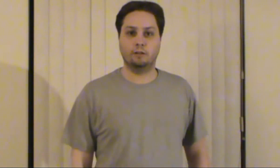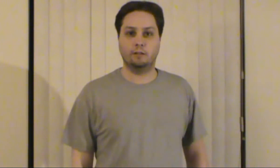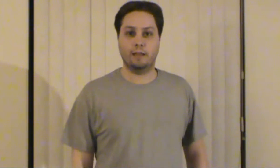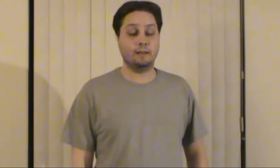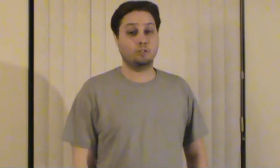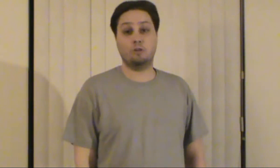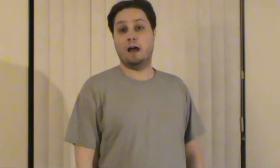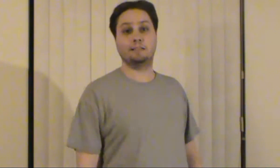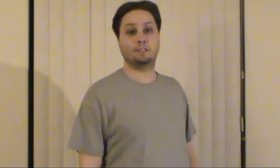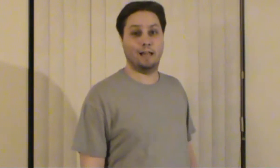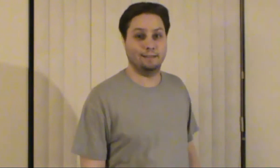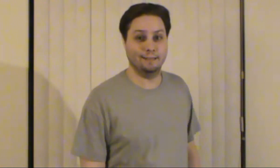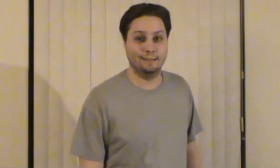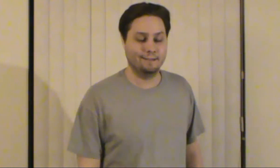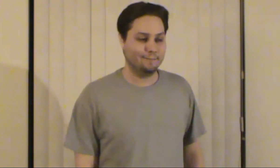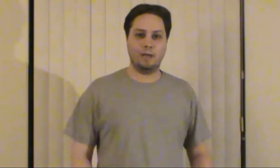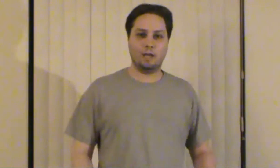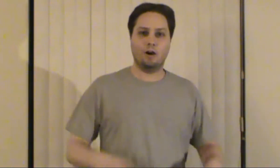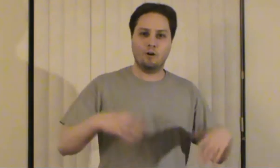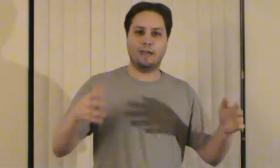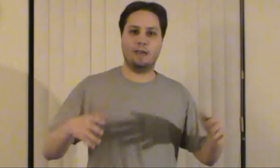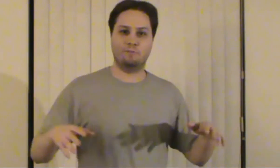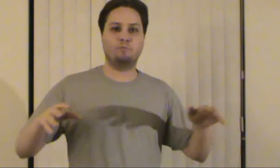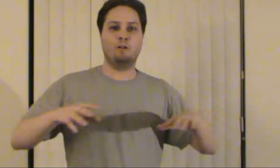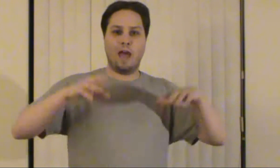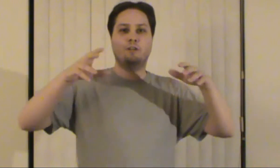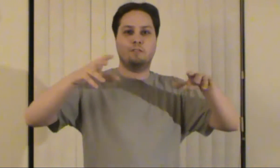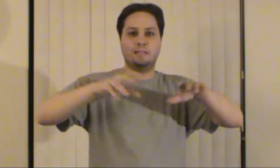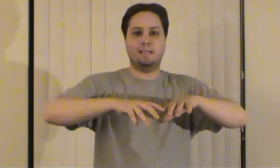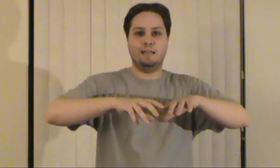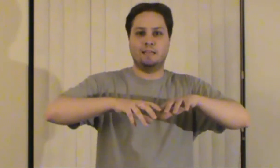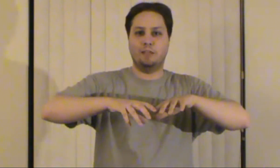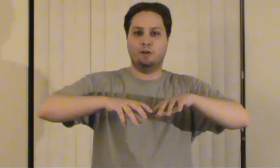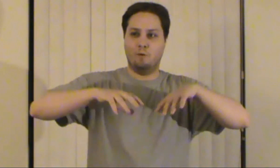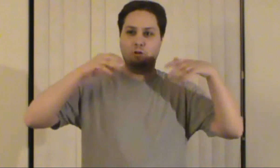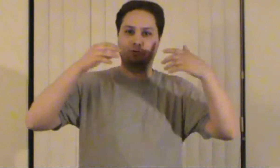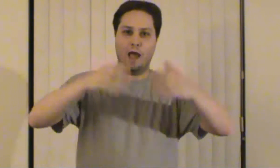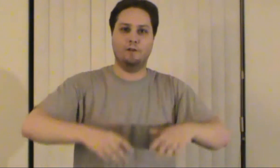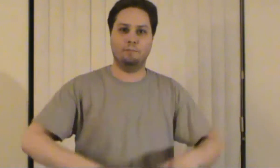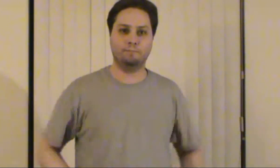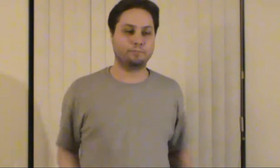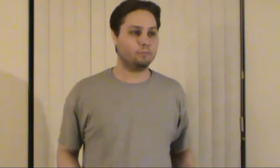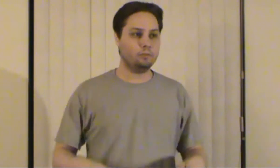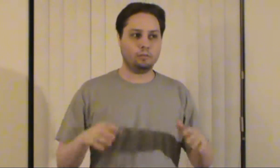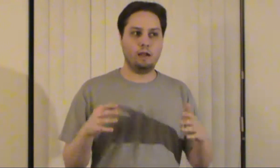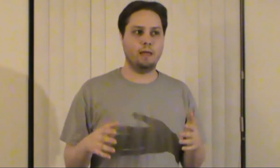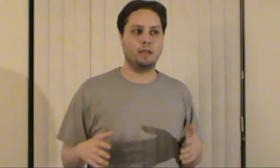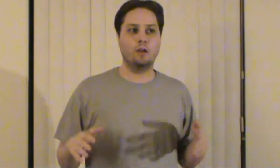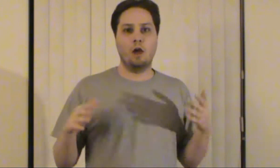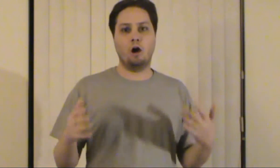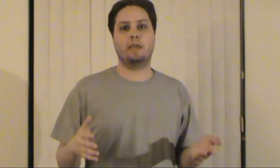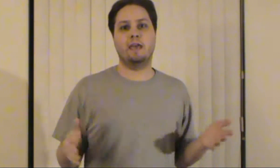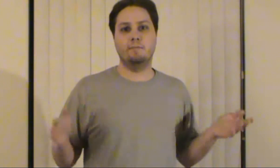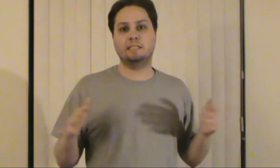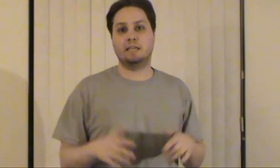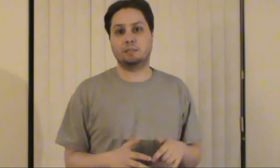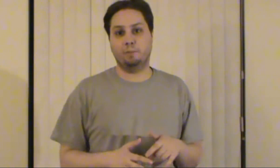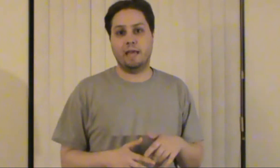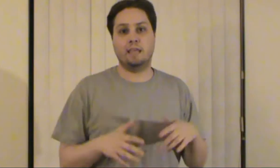like no so nonchalantly now i'm like okay well now they're in the scene together when they're driving and i'm like okay he must have explained